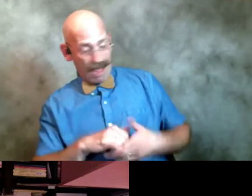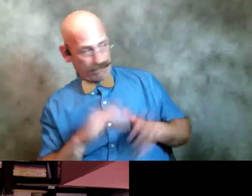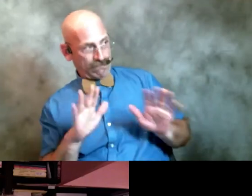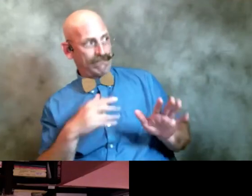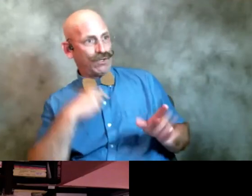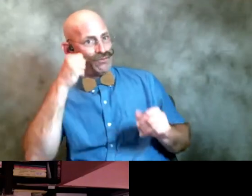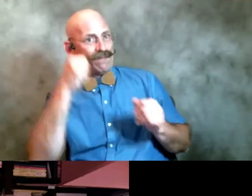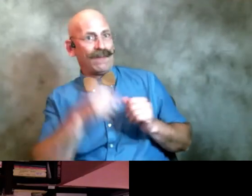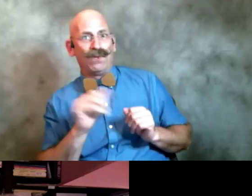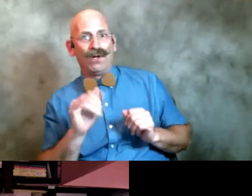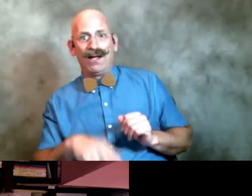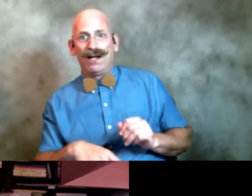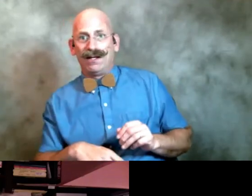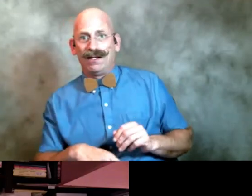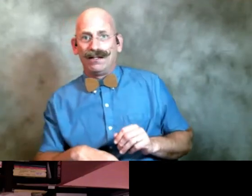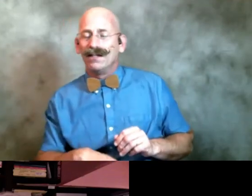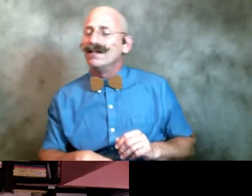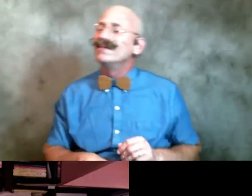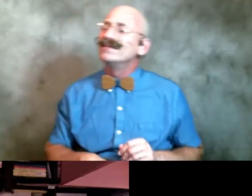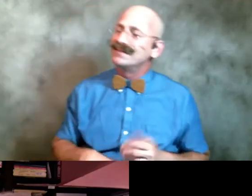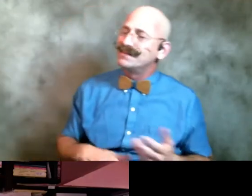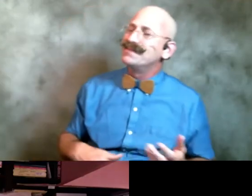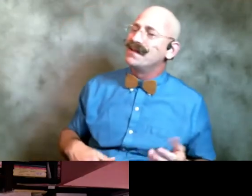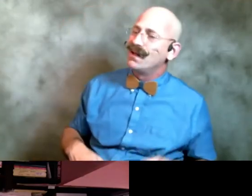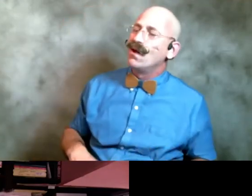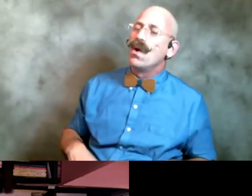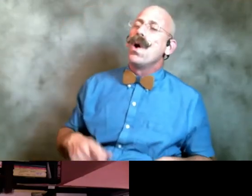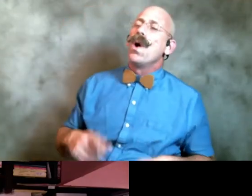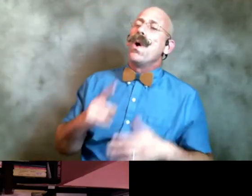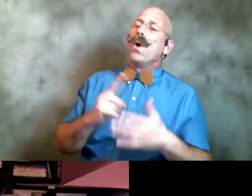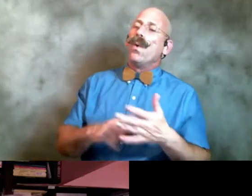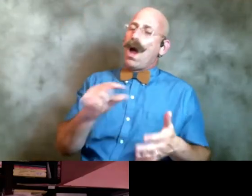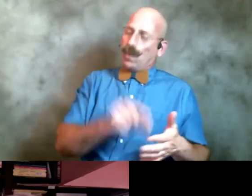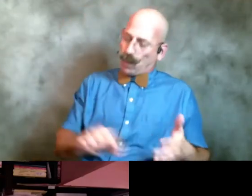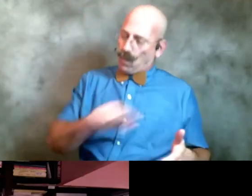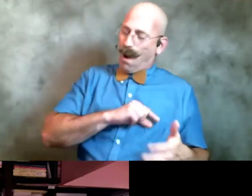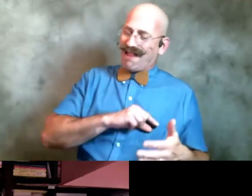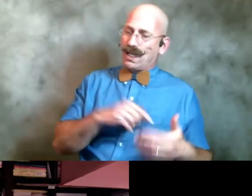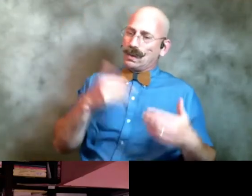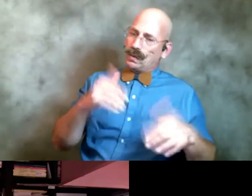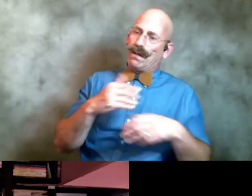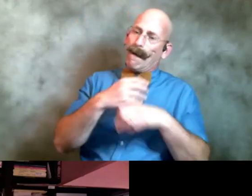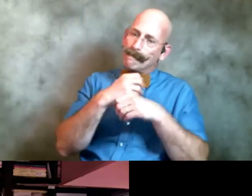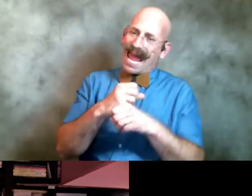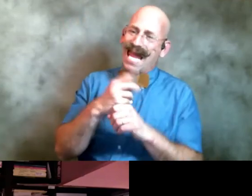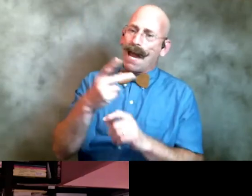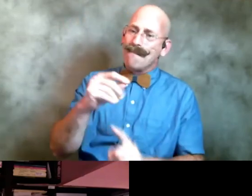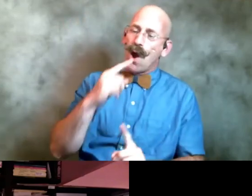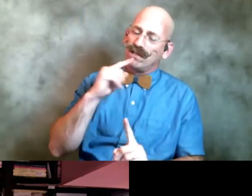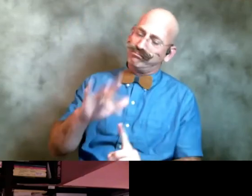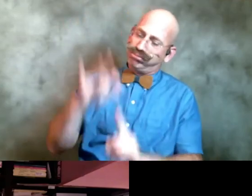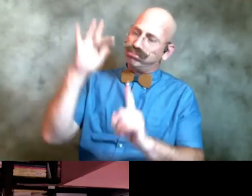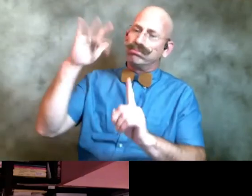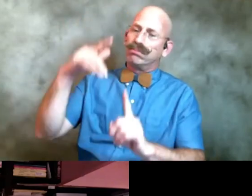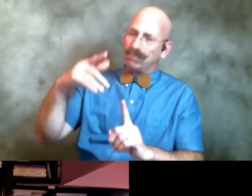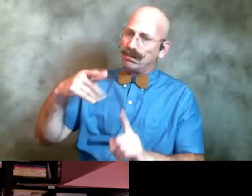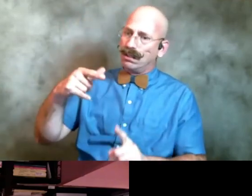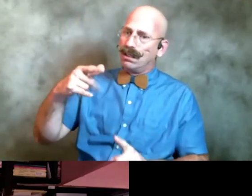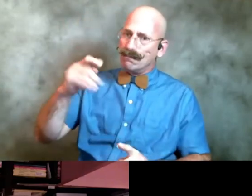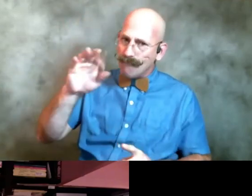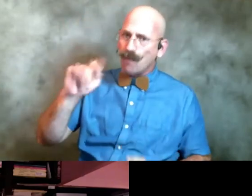but in other words what what are the things that make me make poets poets or or what makes poetry poetry